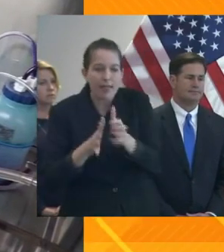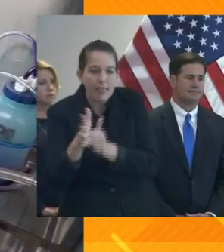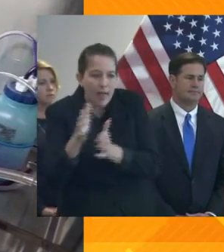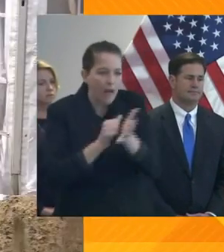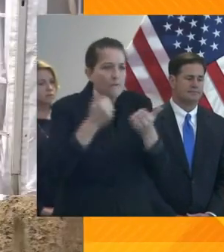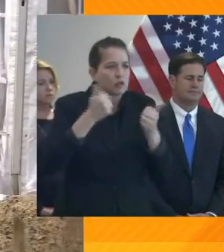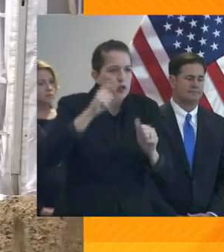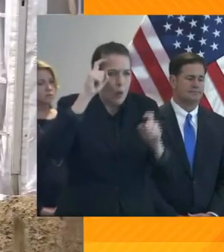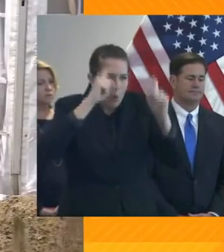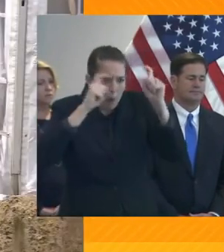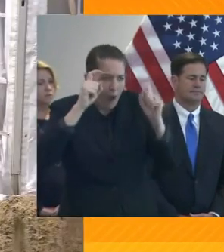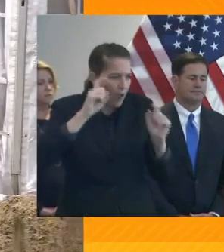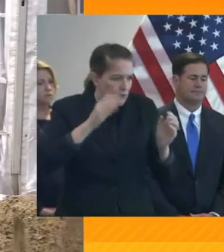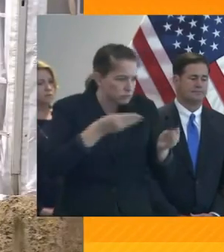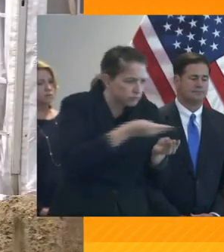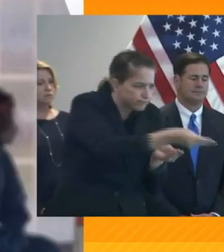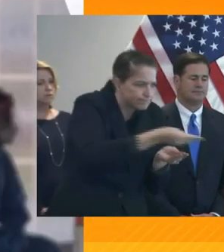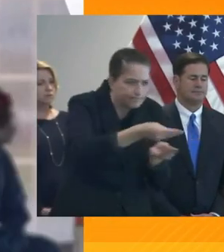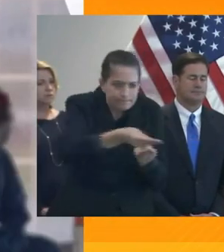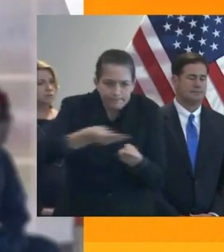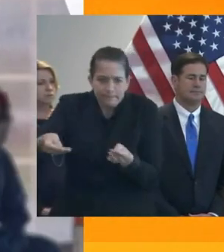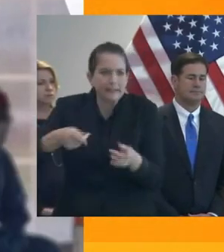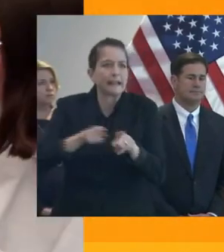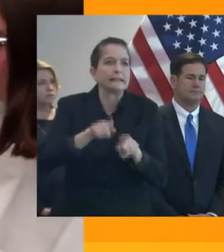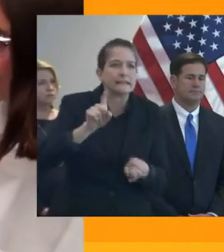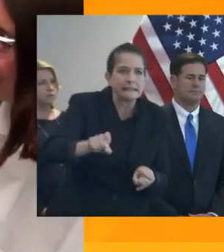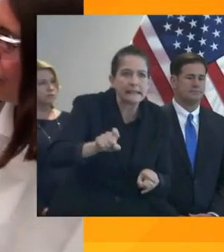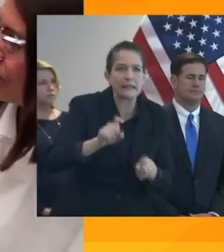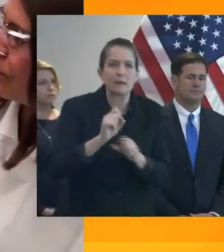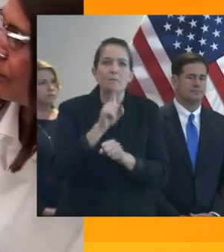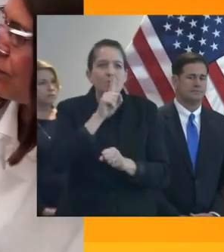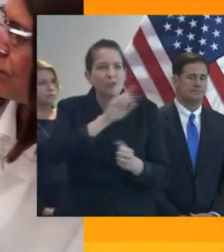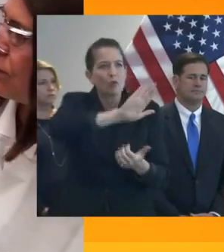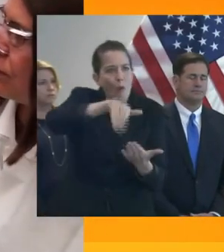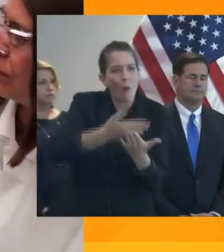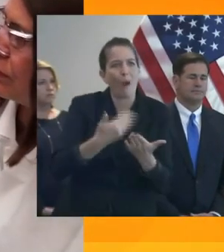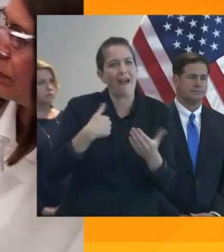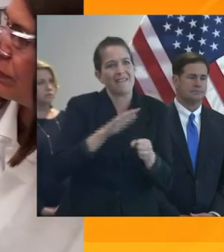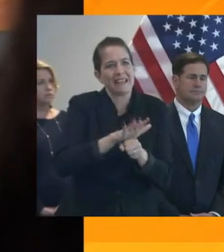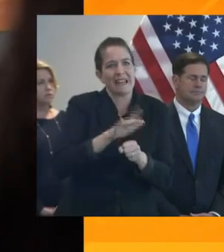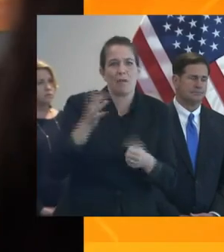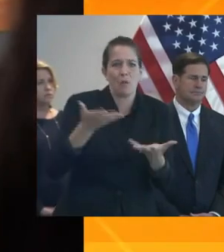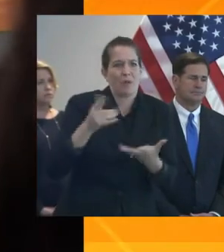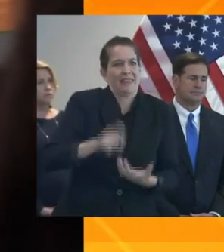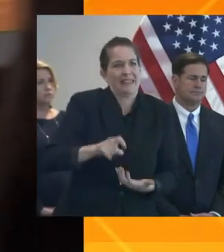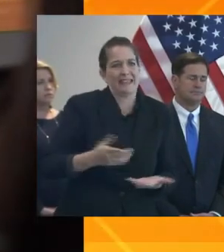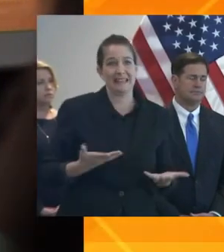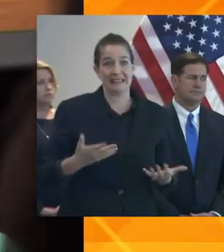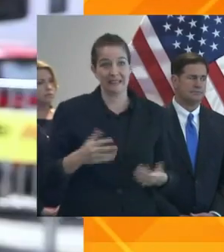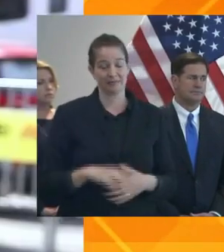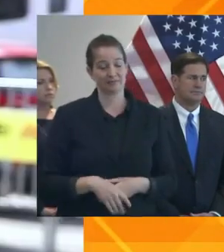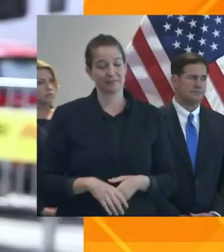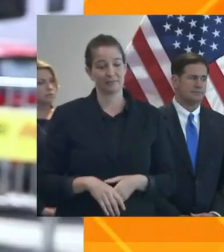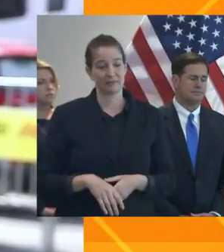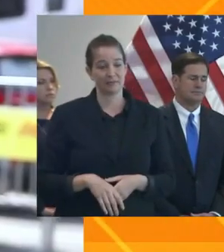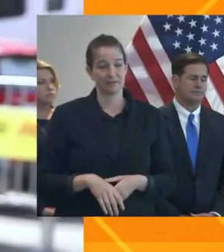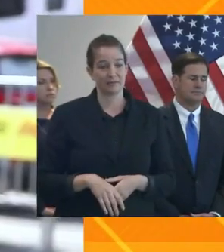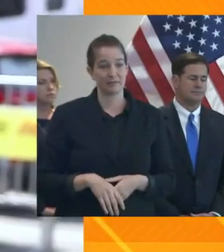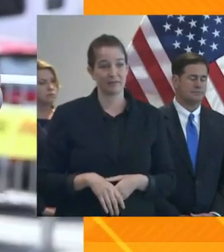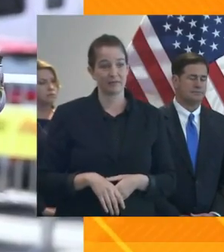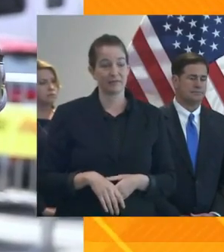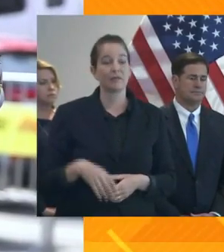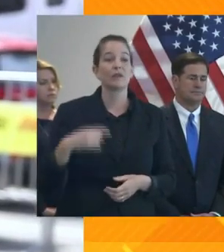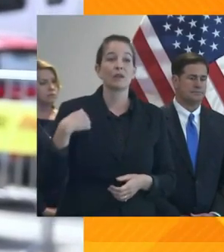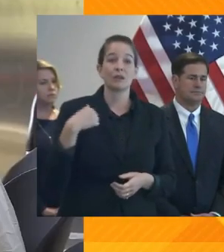projections. In addition to Governor Ducey's order suspending elective surgeries to preserve PPE to date,